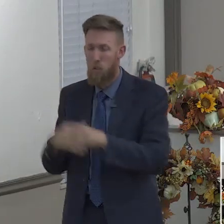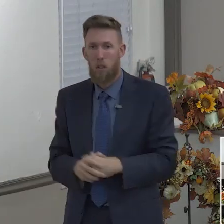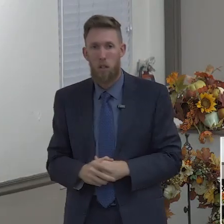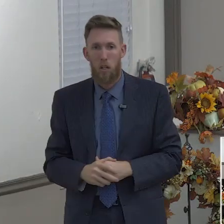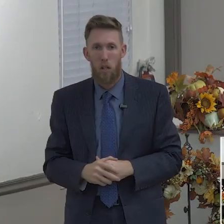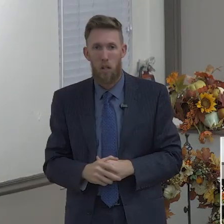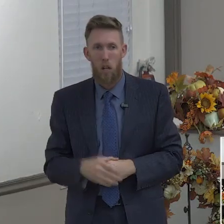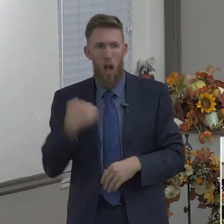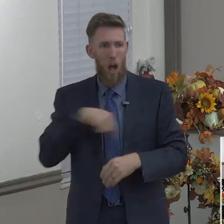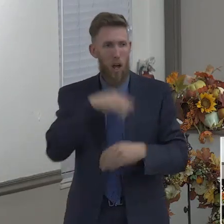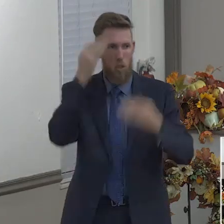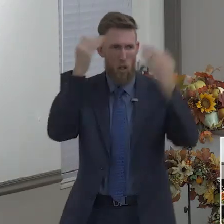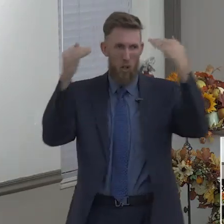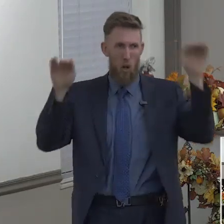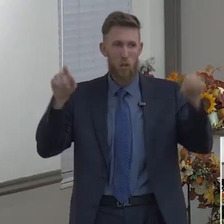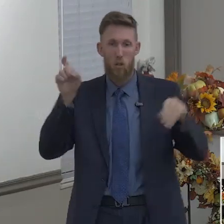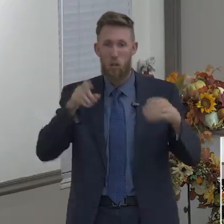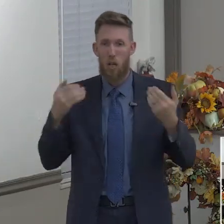counselors.